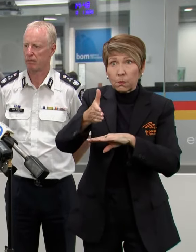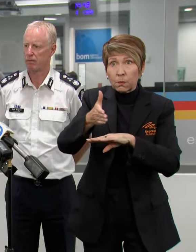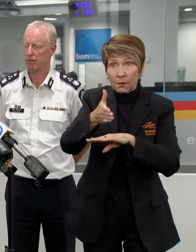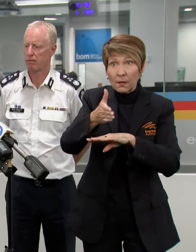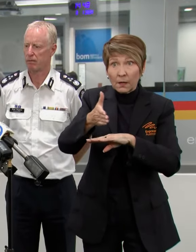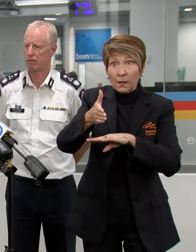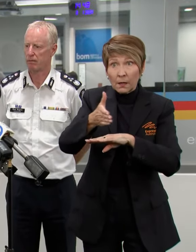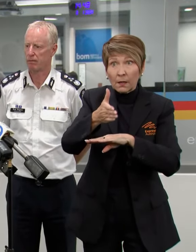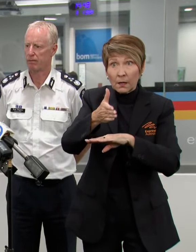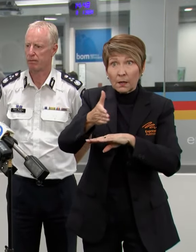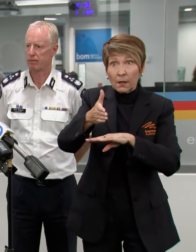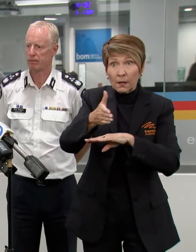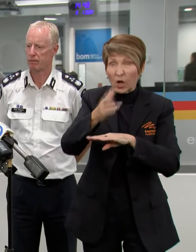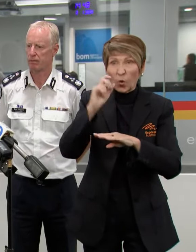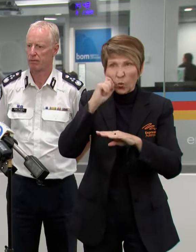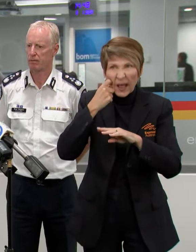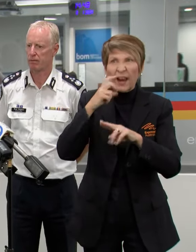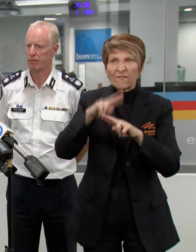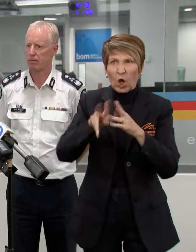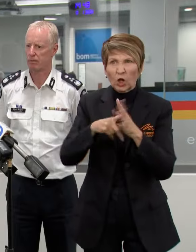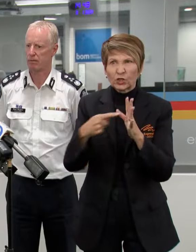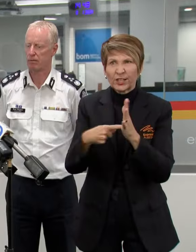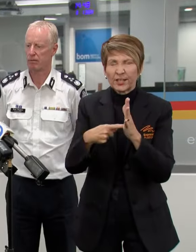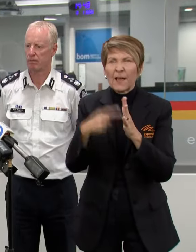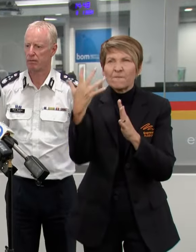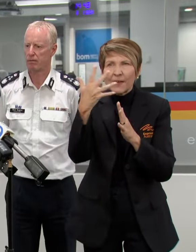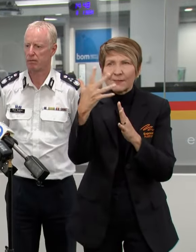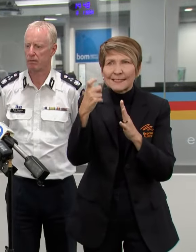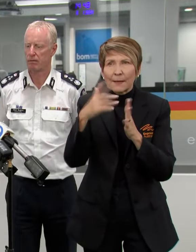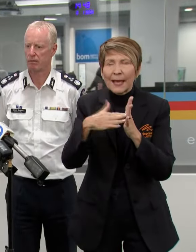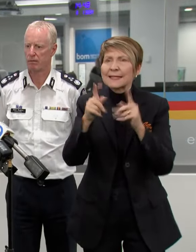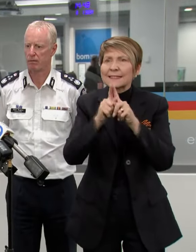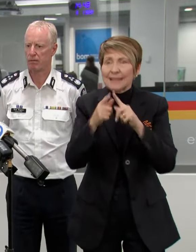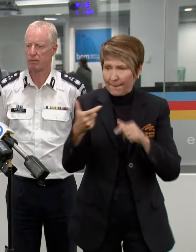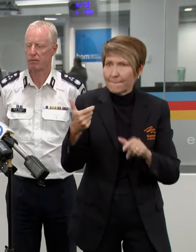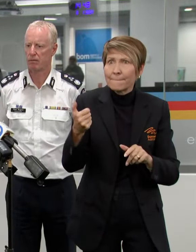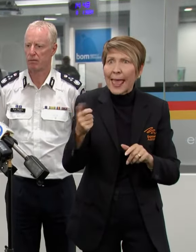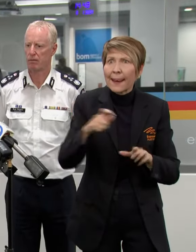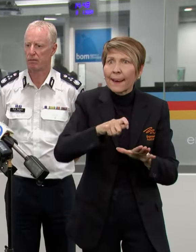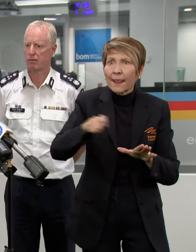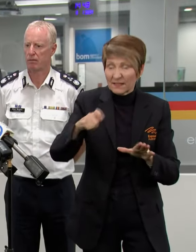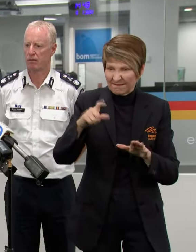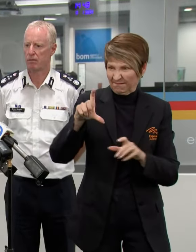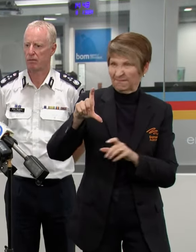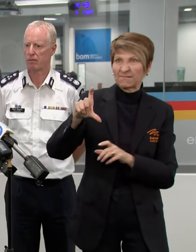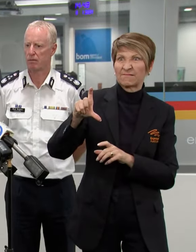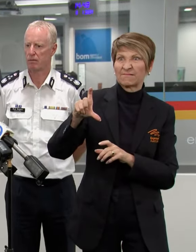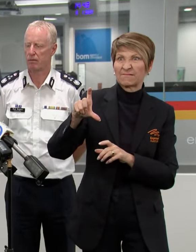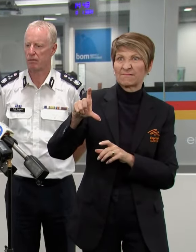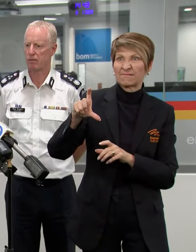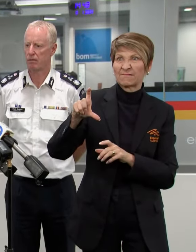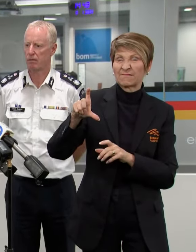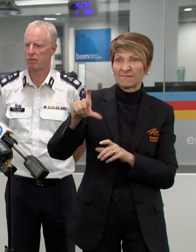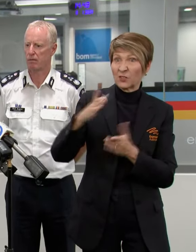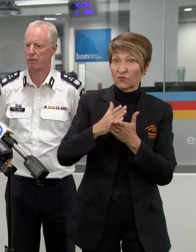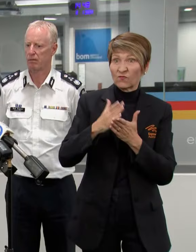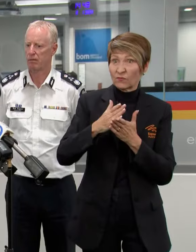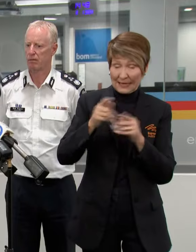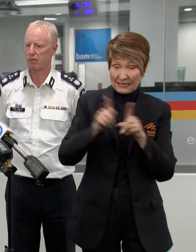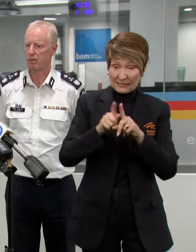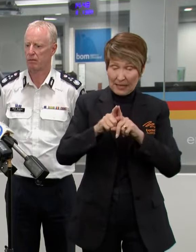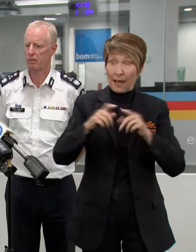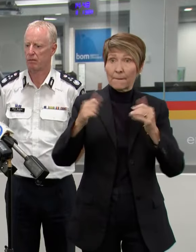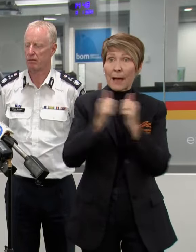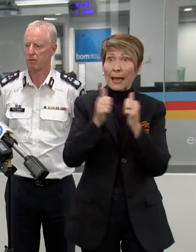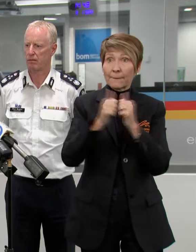that type of vehicle to float. And for a four-wheel drive, 45 centimetres is all that it requires, an A4 sheet of paper height